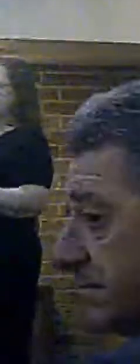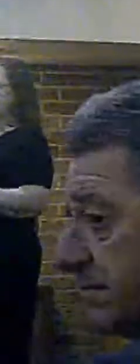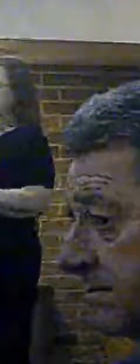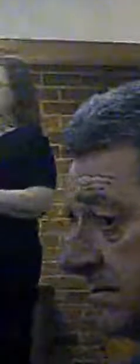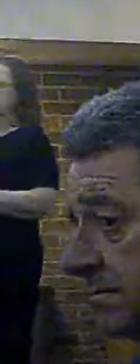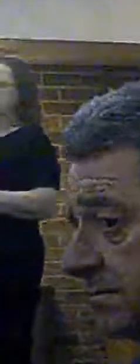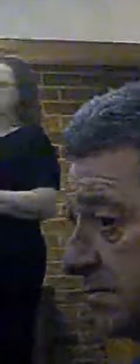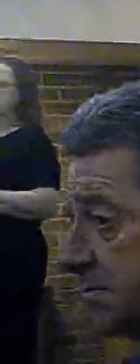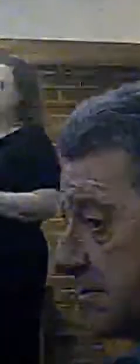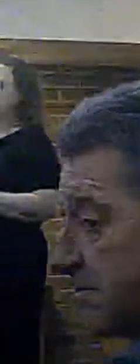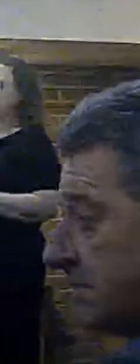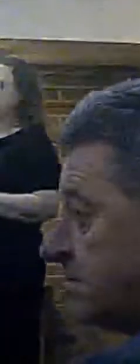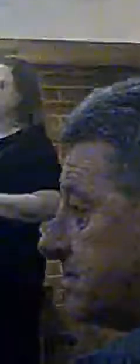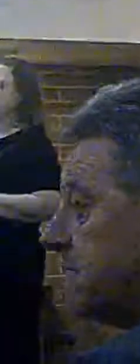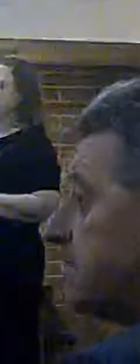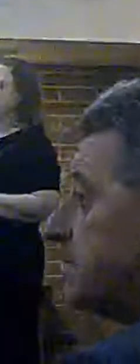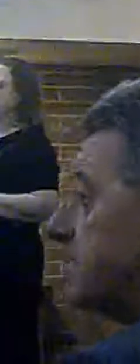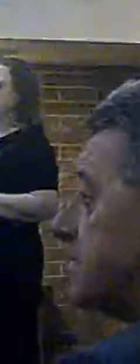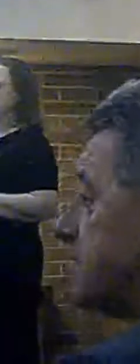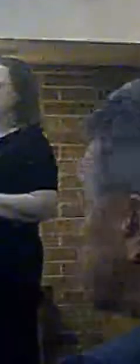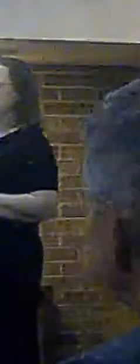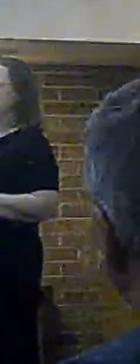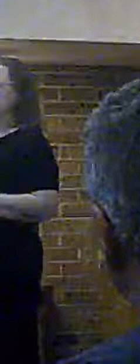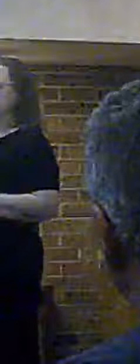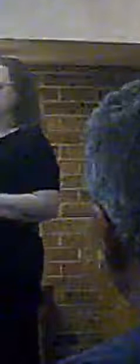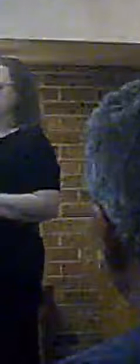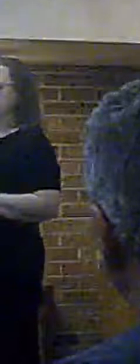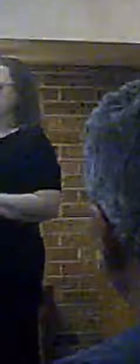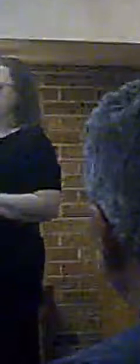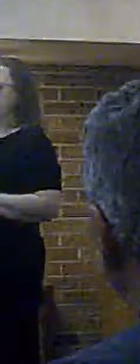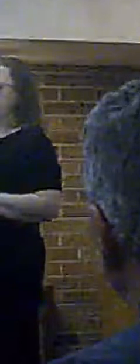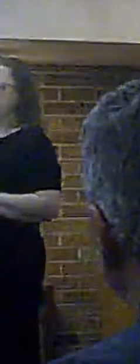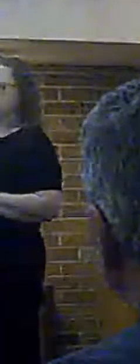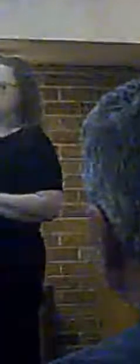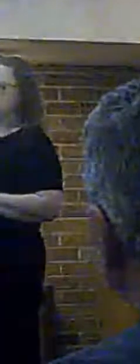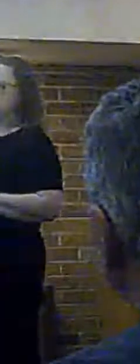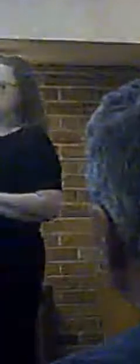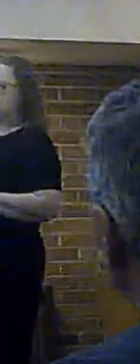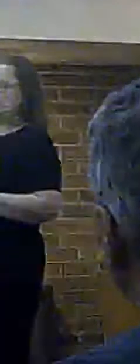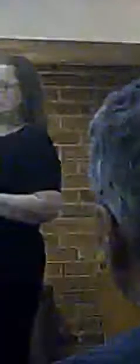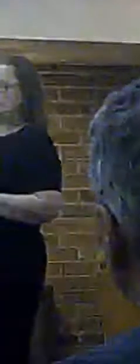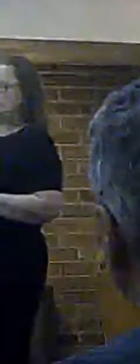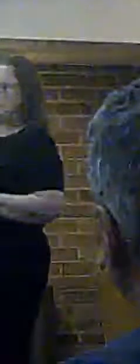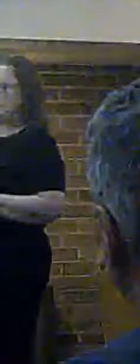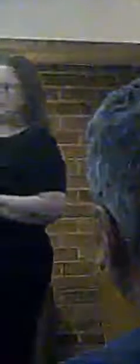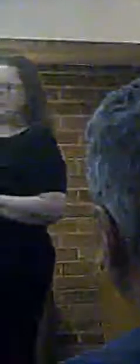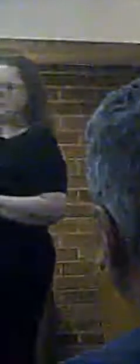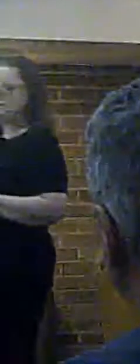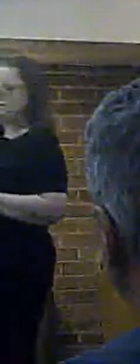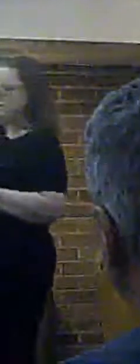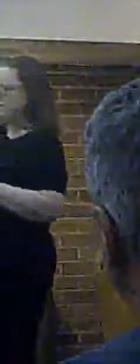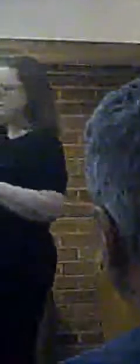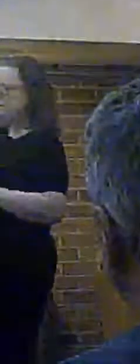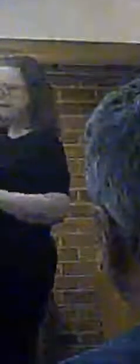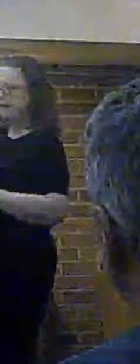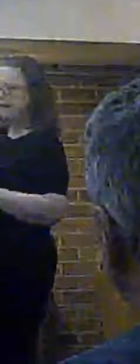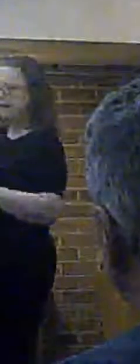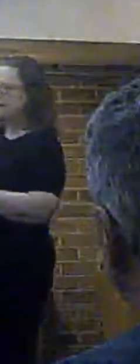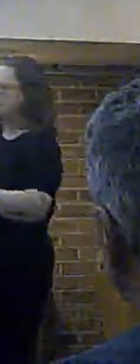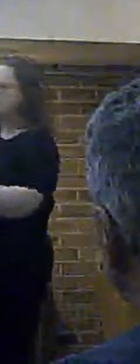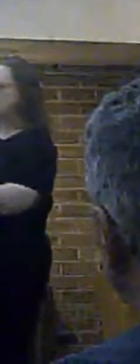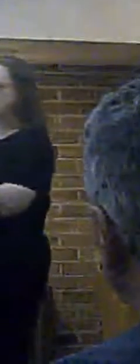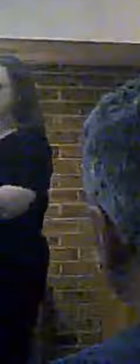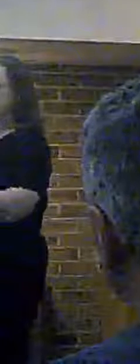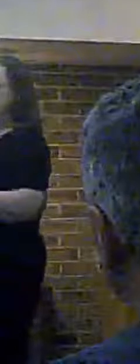period. That is not a significant number of incidents. The issues that you raised around